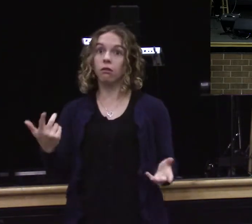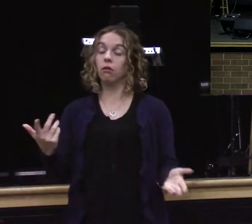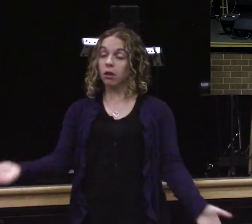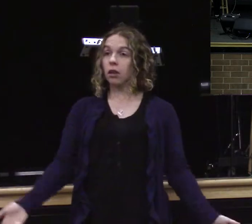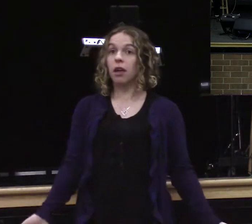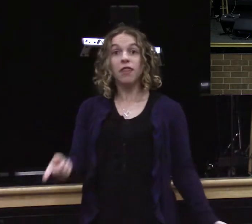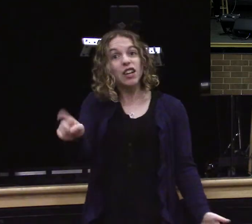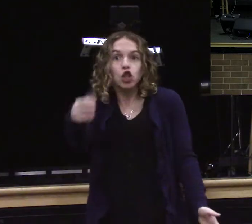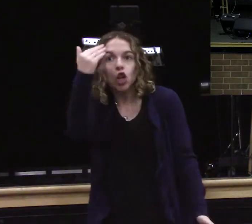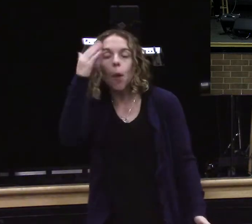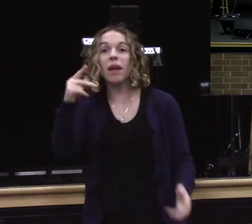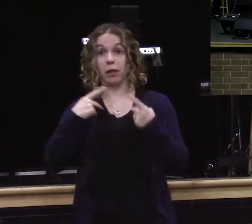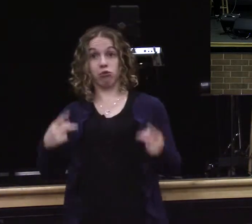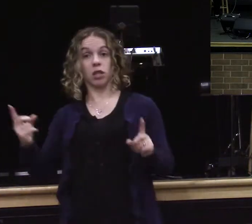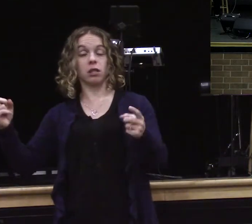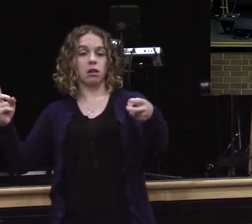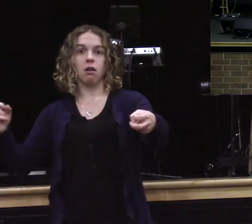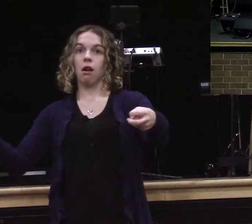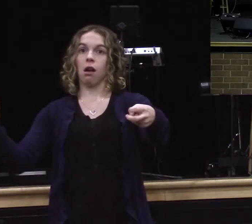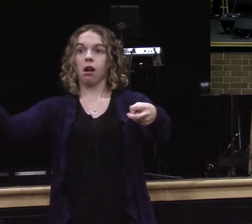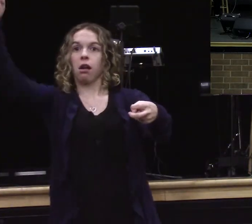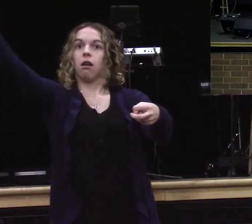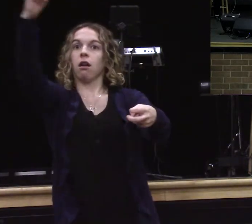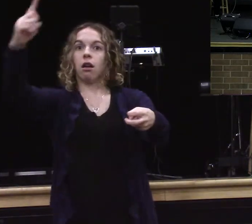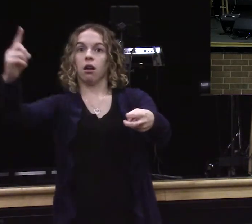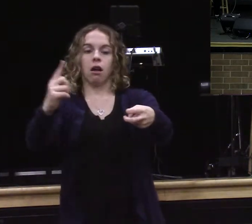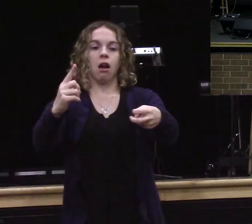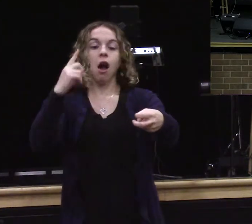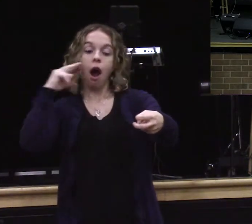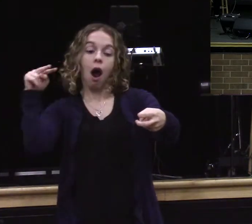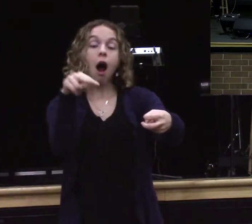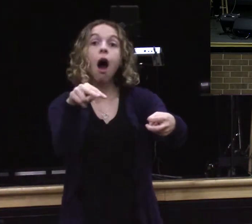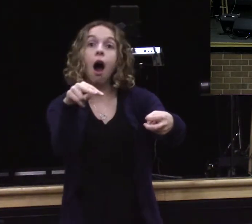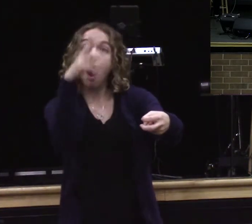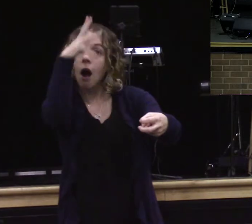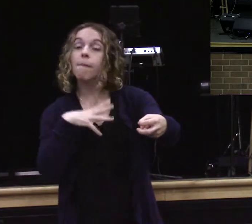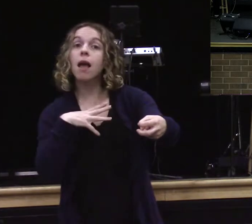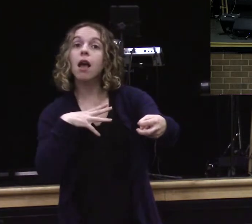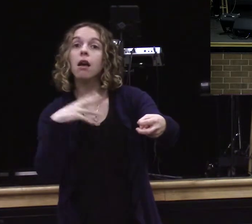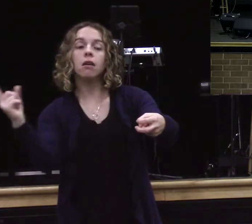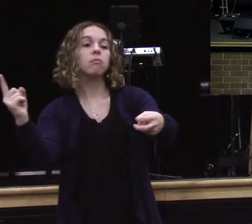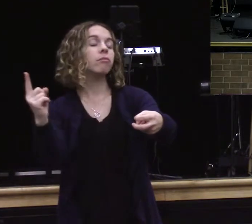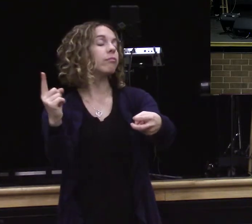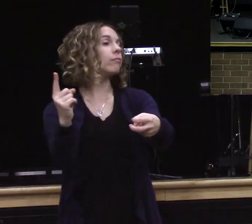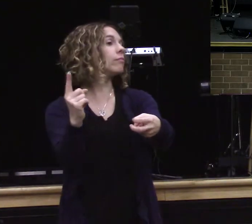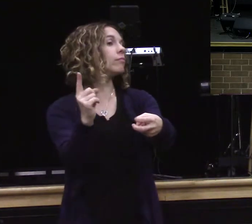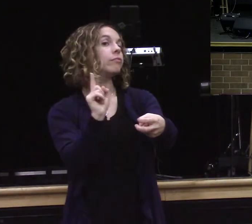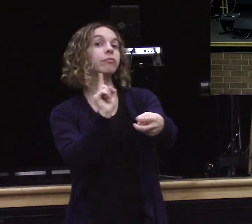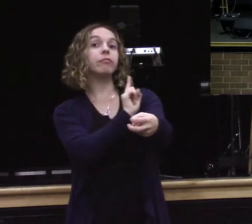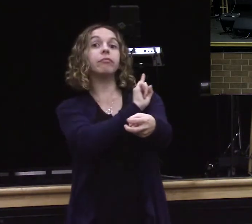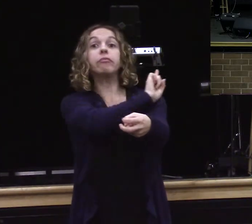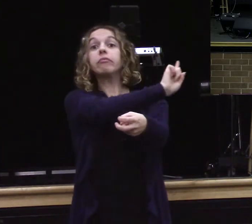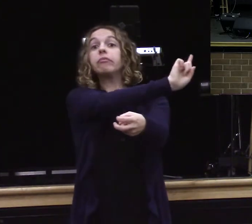Exactly. Thank you. The priest came. And he was going down on that road. And when he saw that man lying there. He passed by on the other